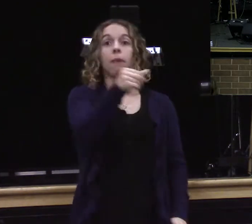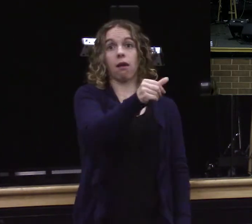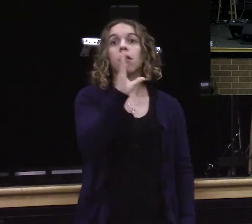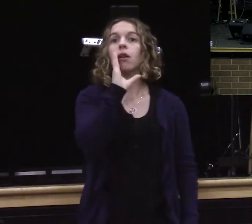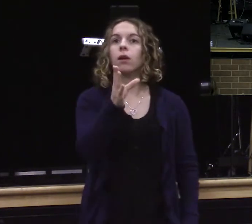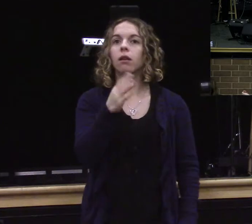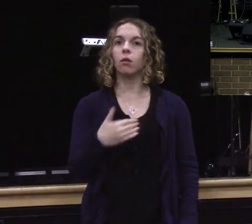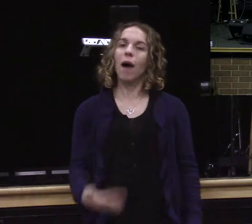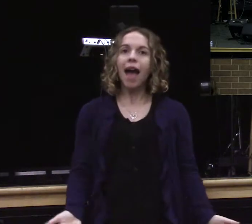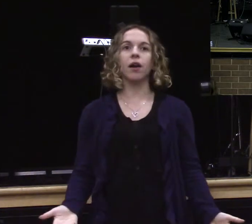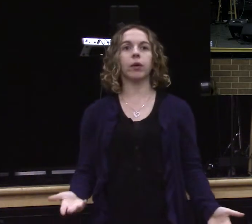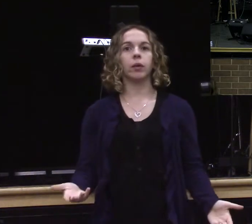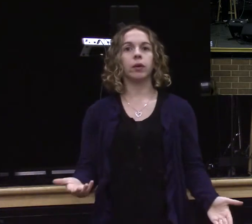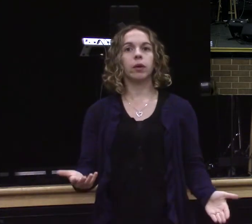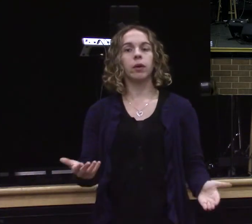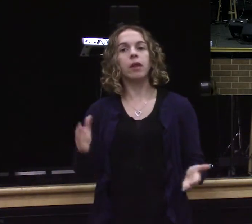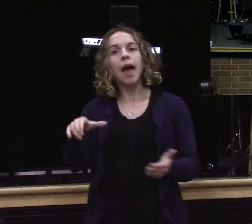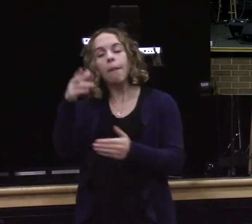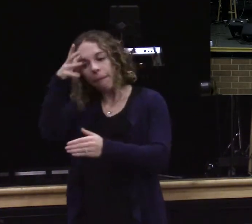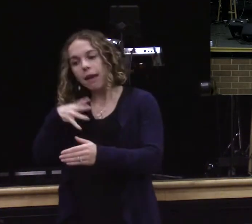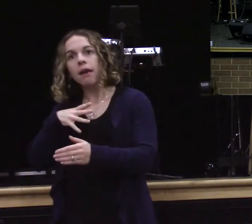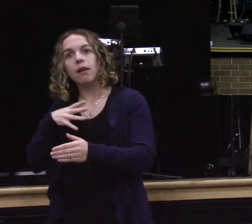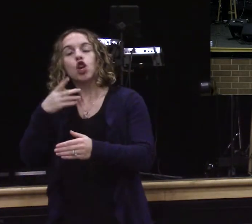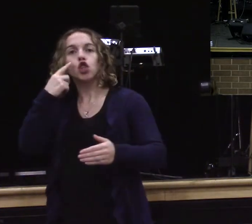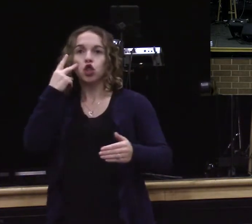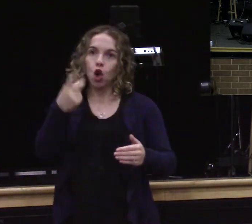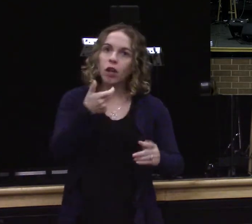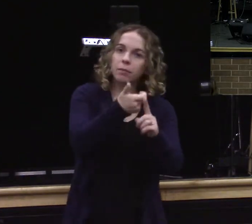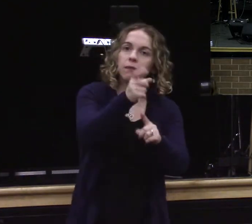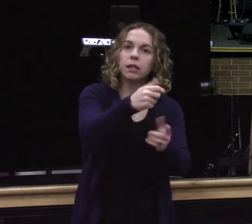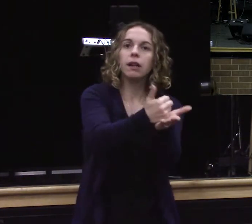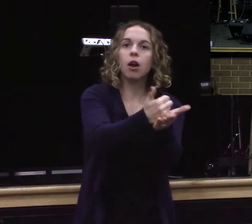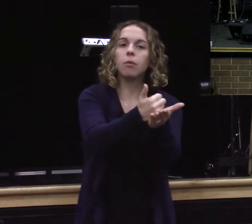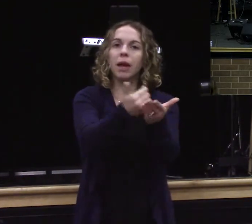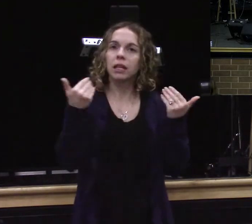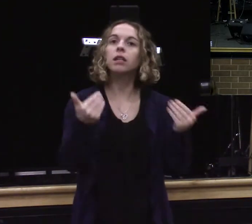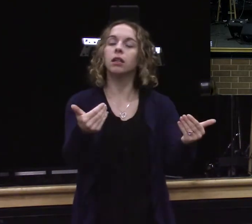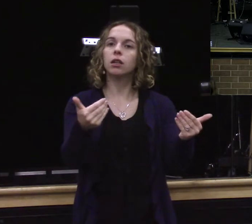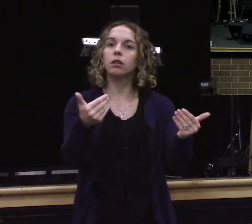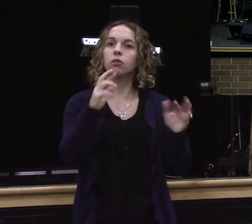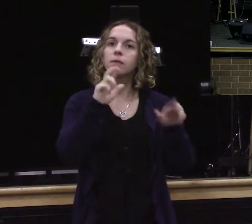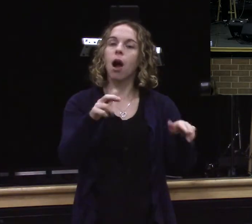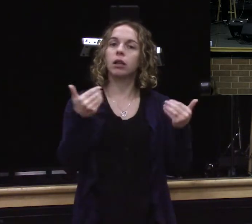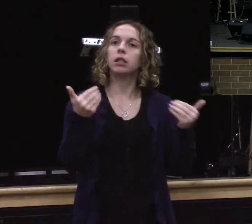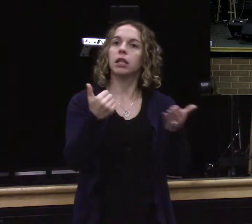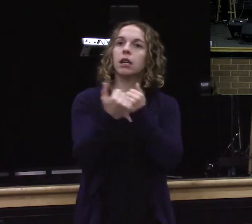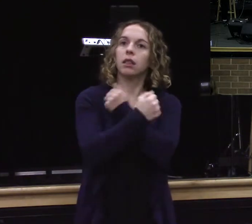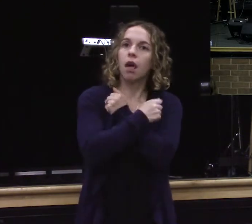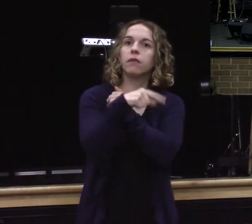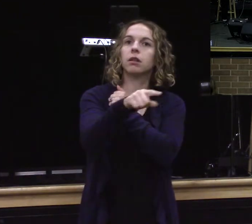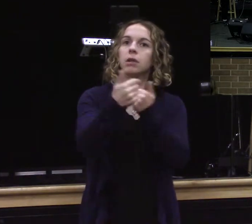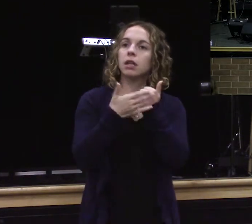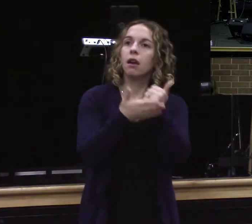He saw a need He met a need. He saw a need He met a need. Want to know the simple philosophy? See a need, meet a